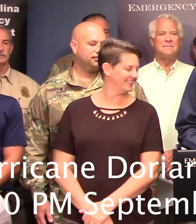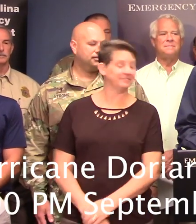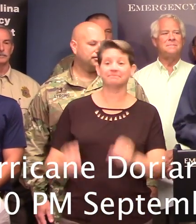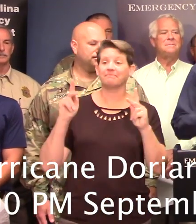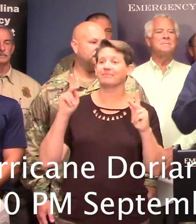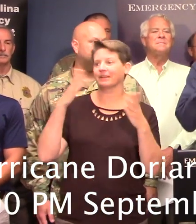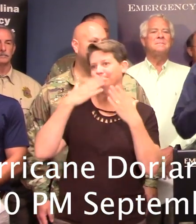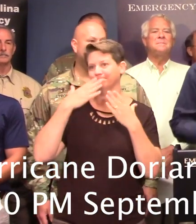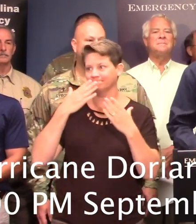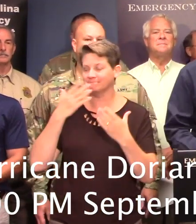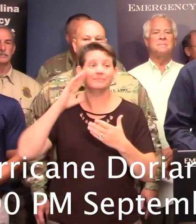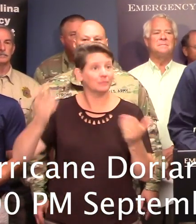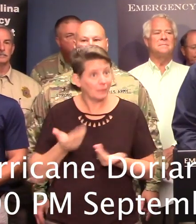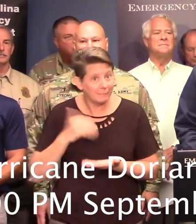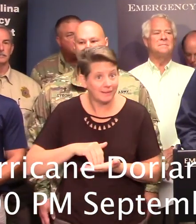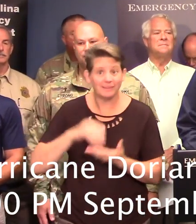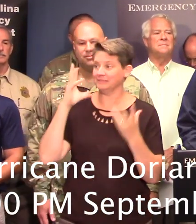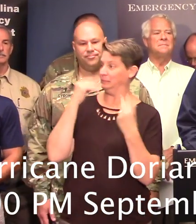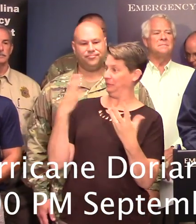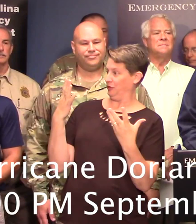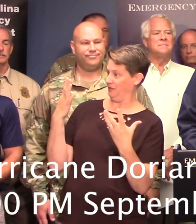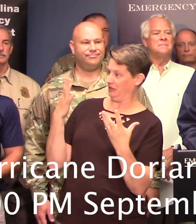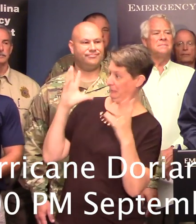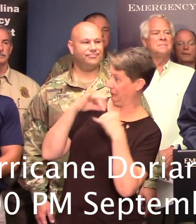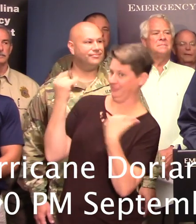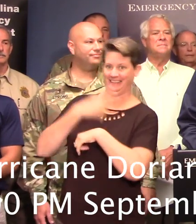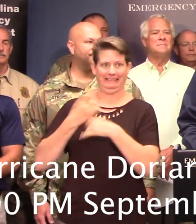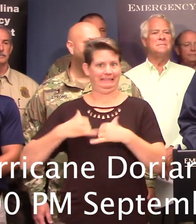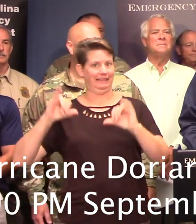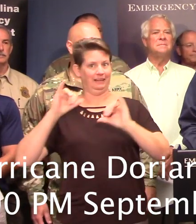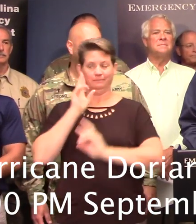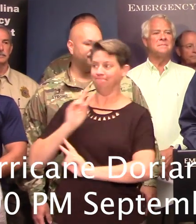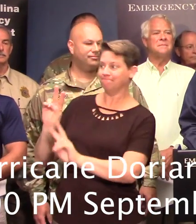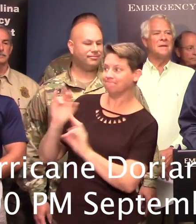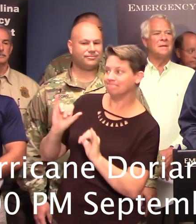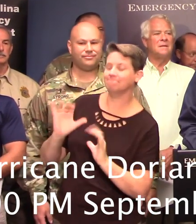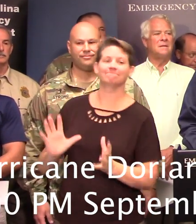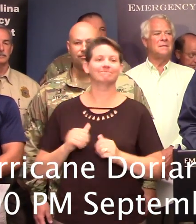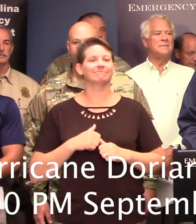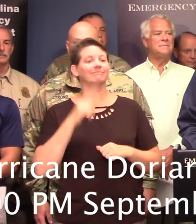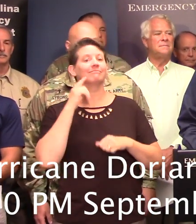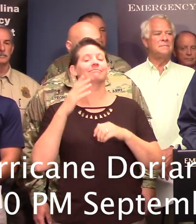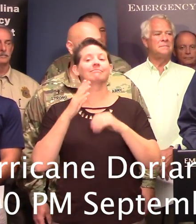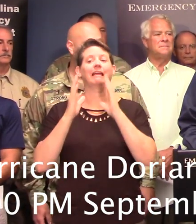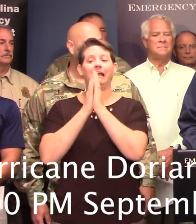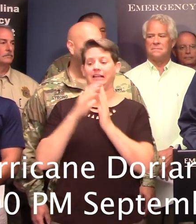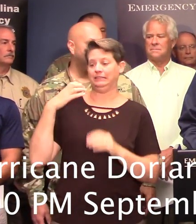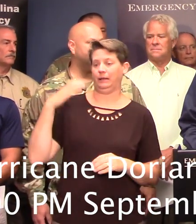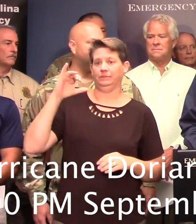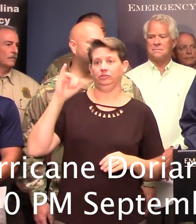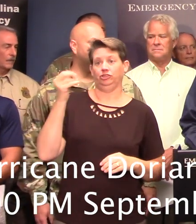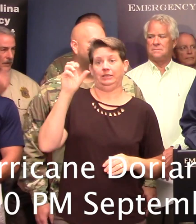Y'all, thank you. Welcome again. Beautiful day still here. We'll call on Captain Jason